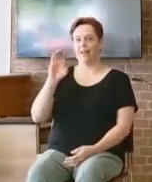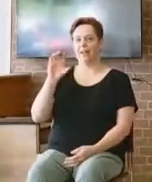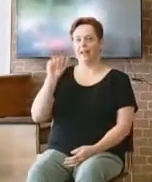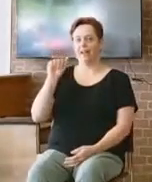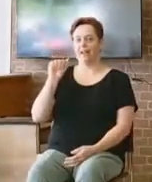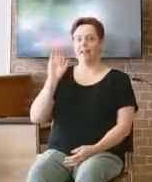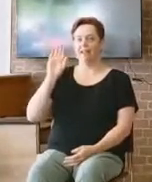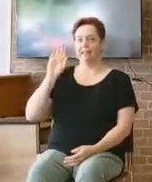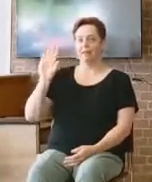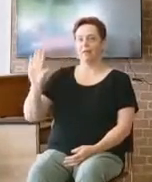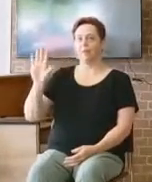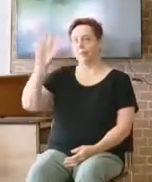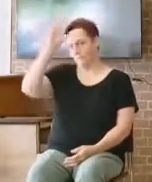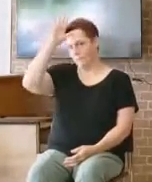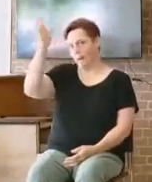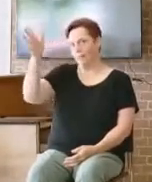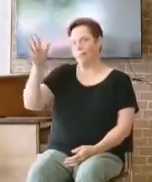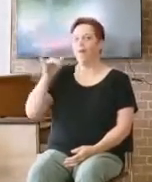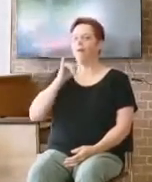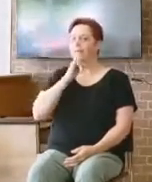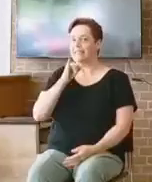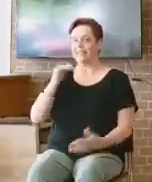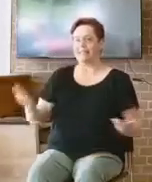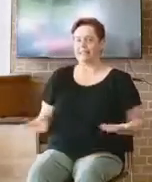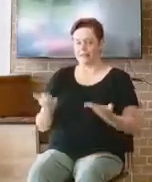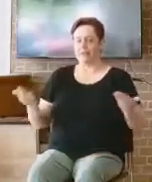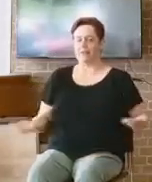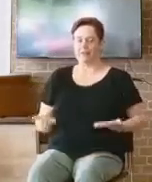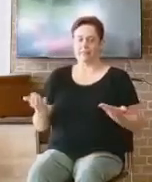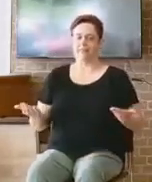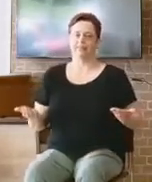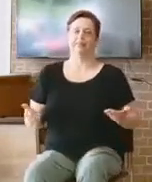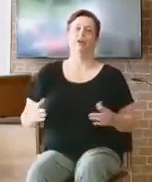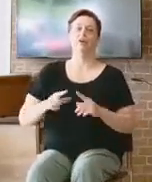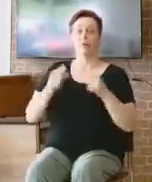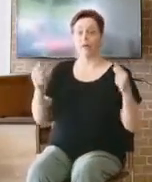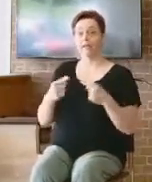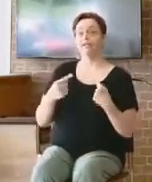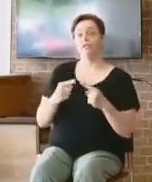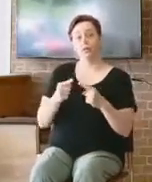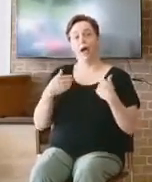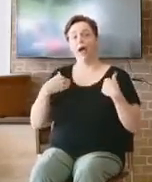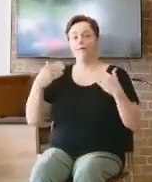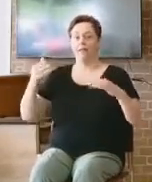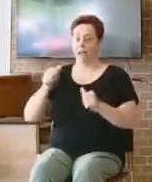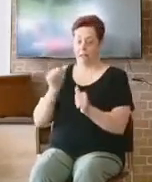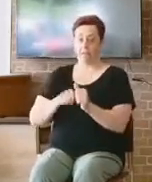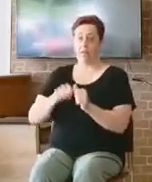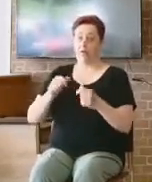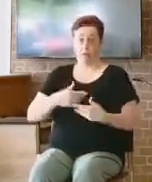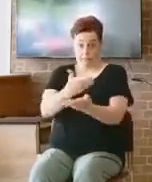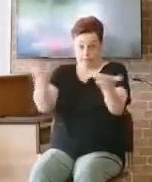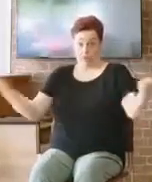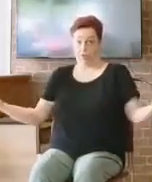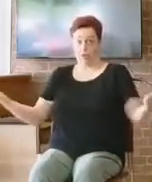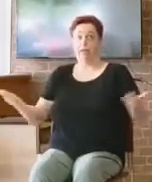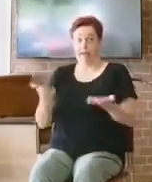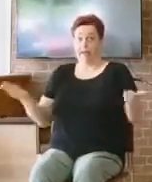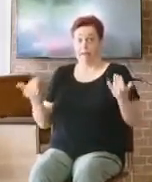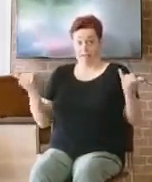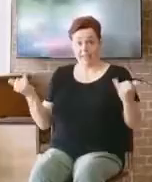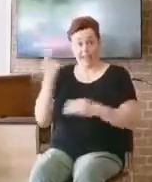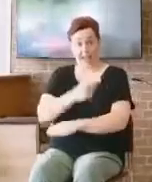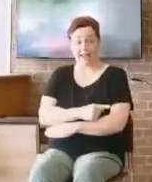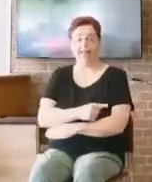I got to remember that. Erica's papa. So it's great to have everybody out today. And we do things a little differently